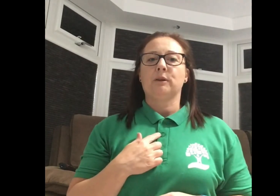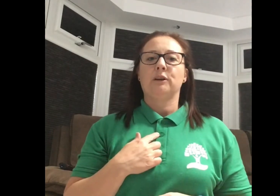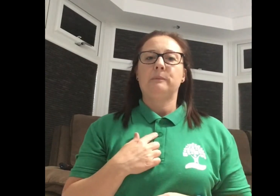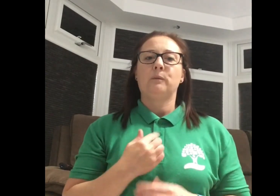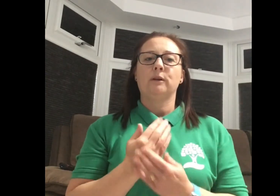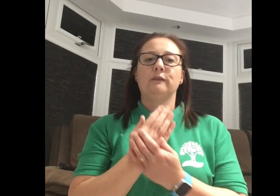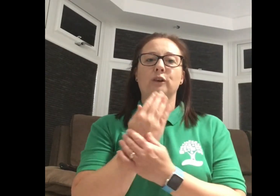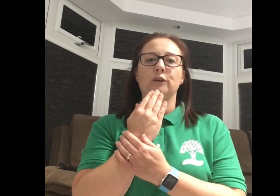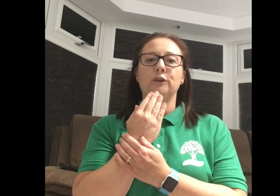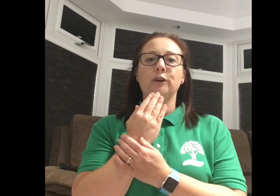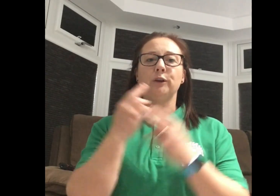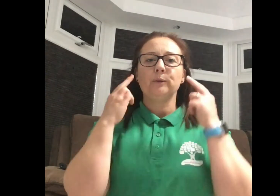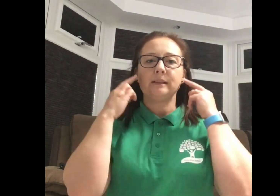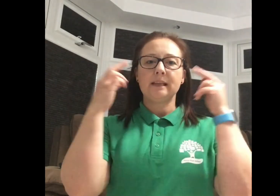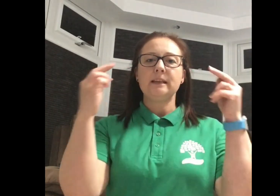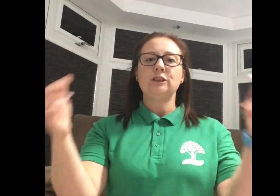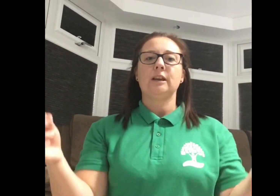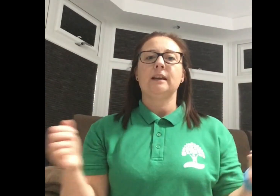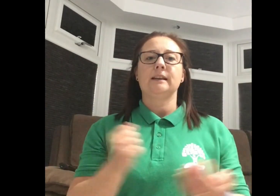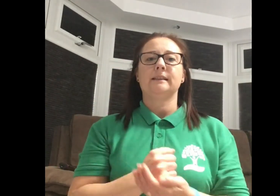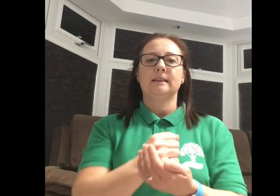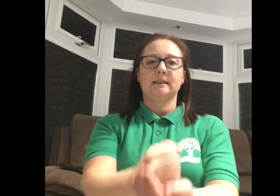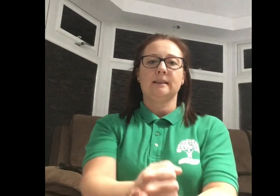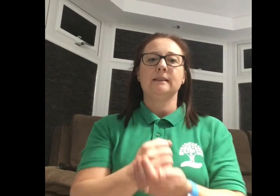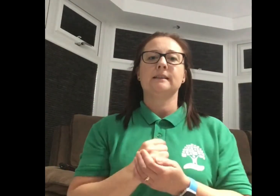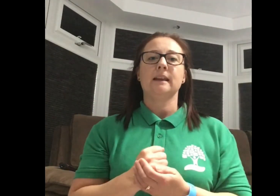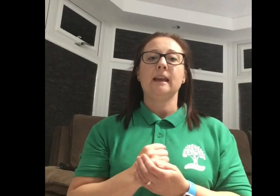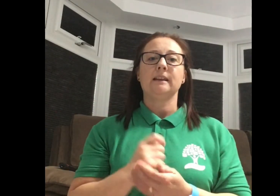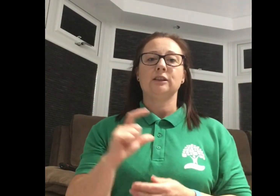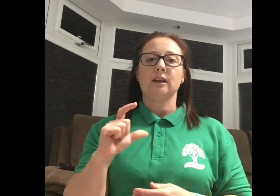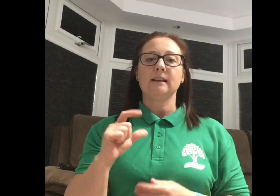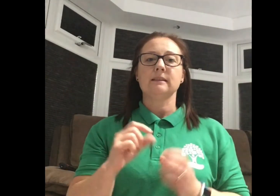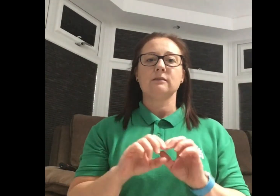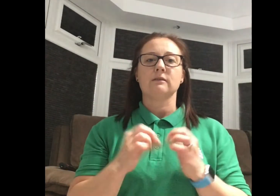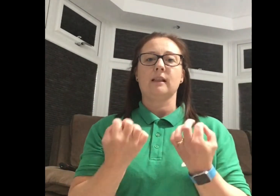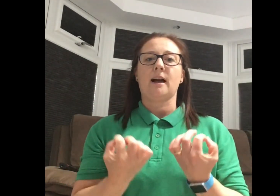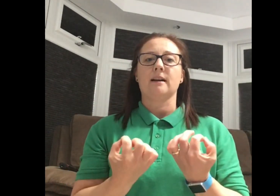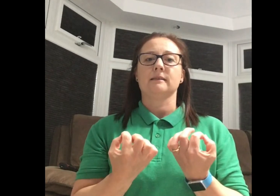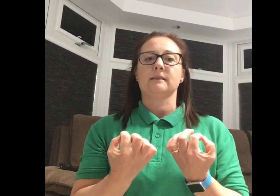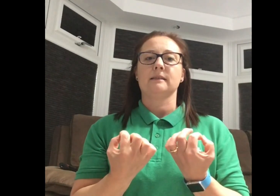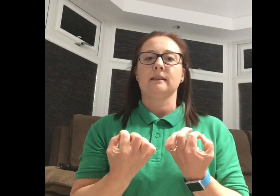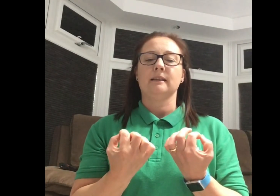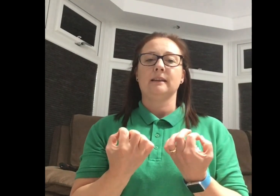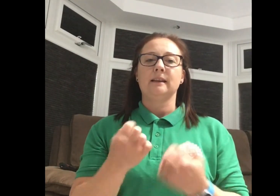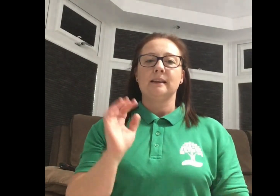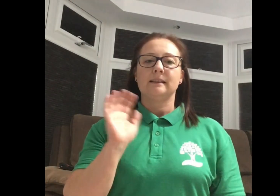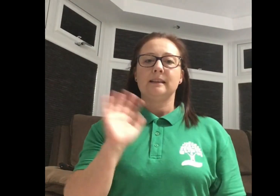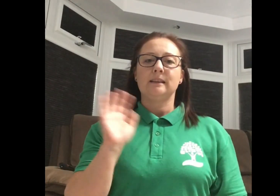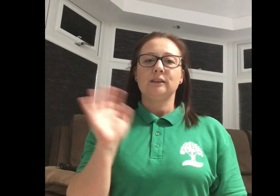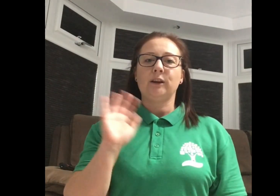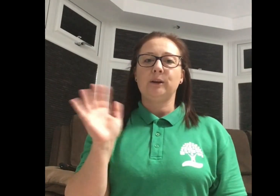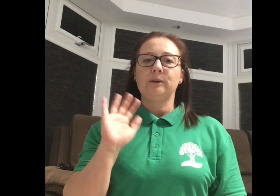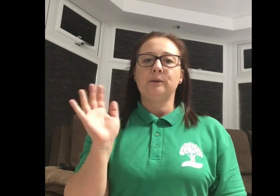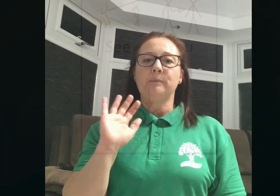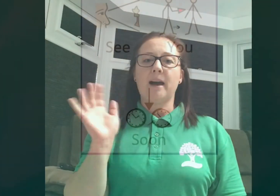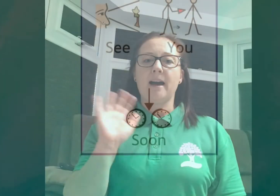going to be one of your new teaching assistants in Chestnut class. See you soon. Bye.